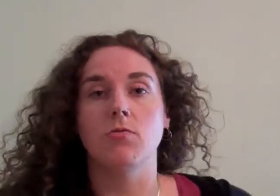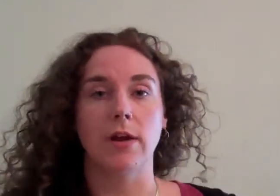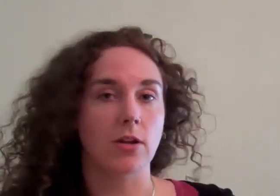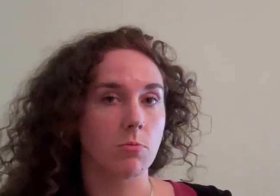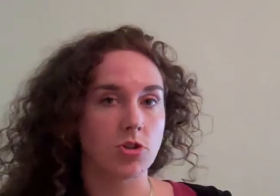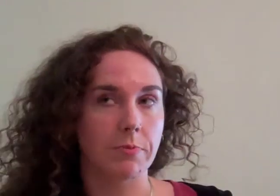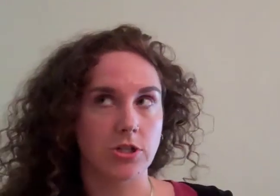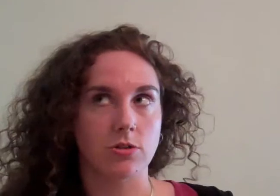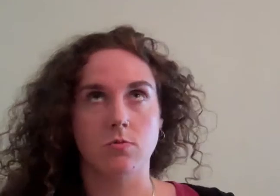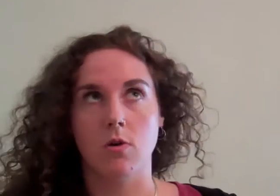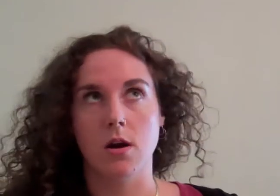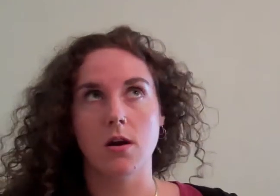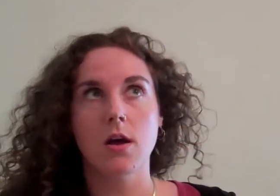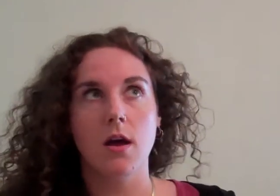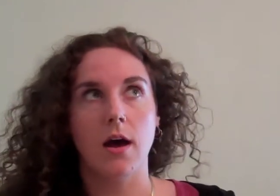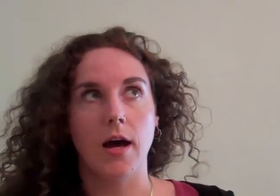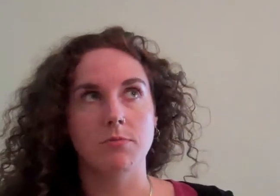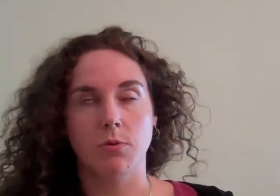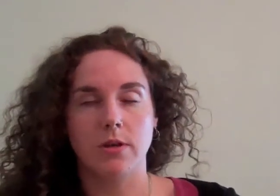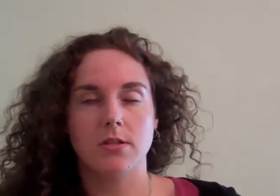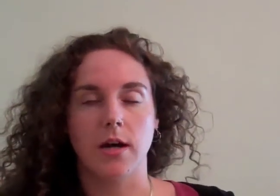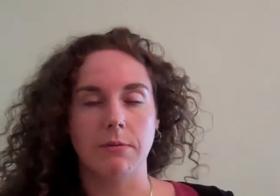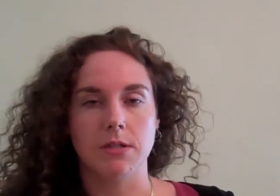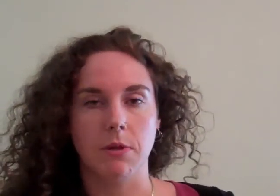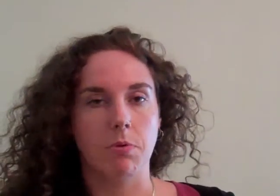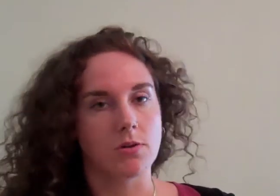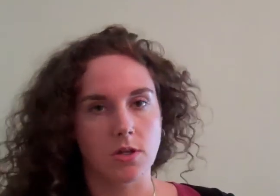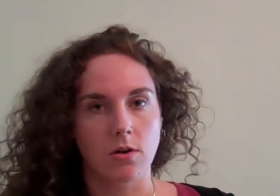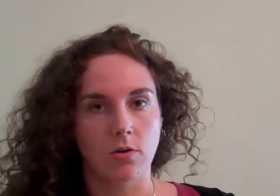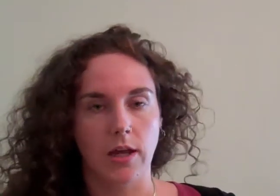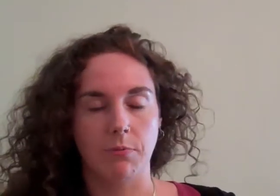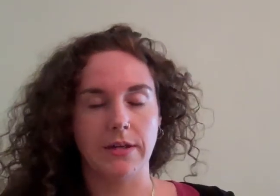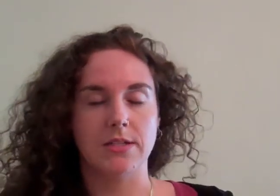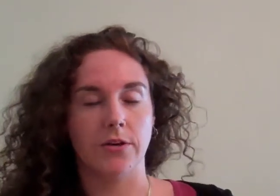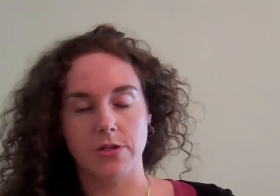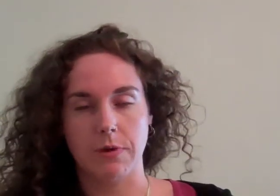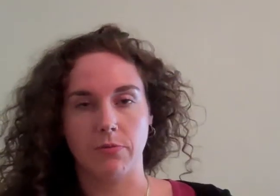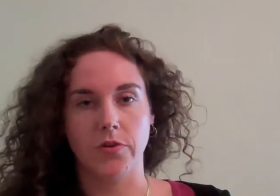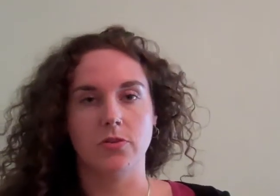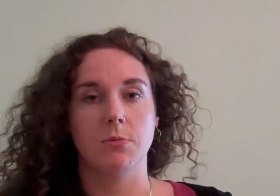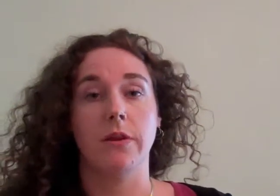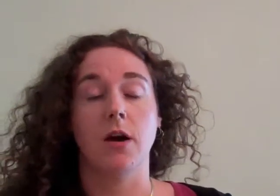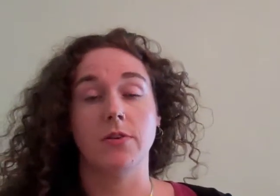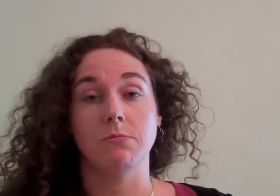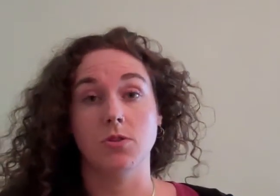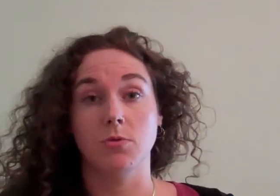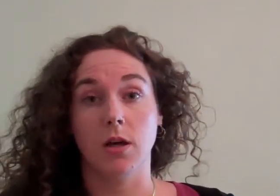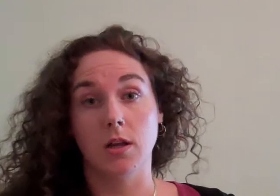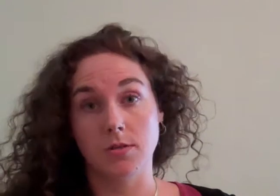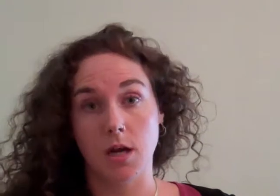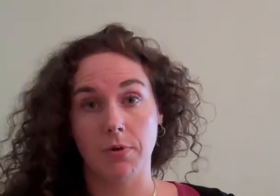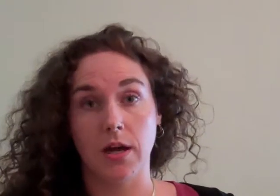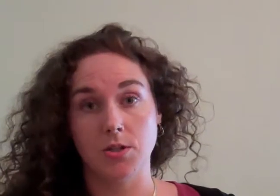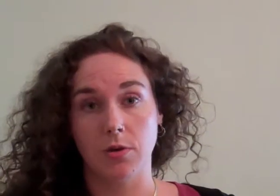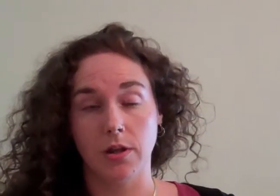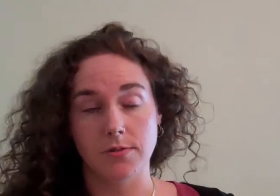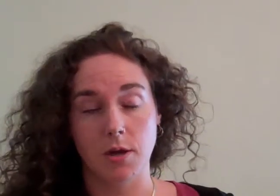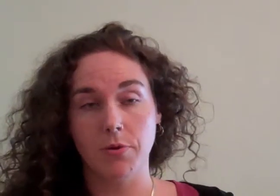regular motion pictures where someone is talking about something personal or like a big sequence being revealed or something that oftentimes will do a close-up, a cut to a close-up.